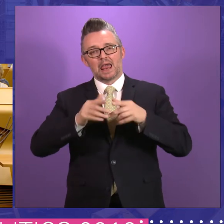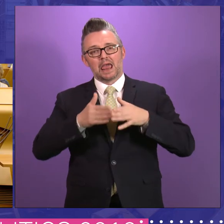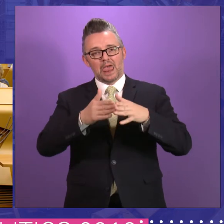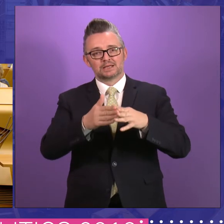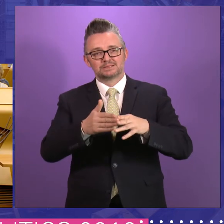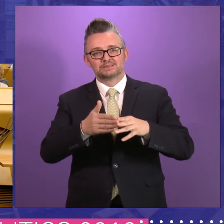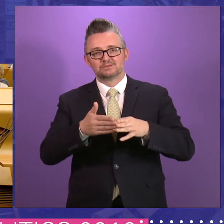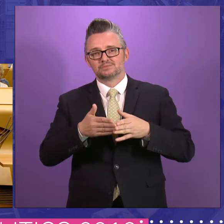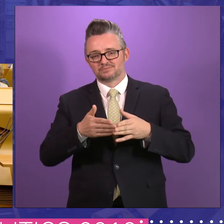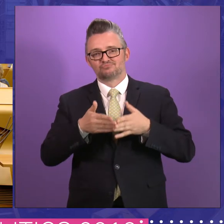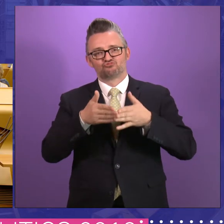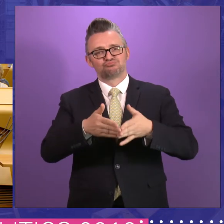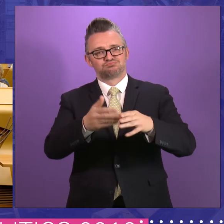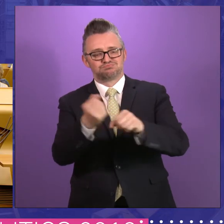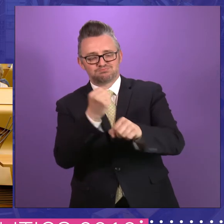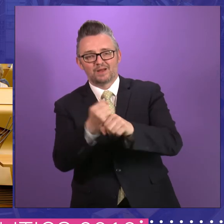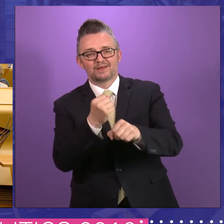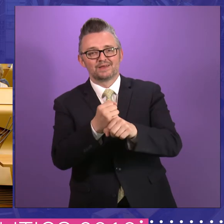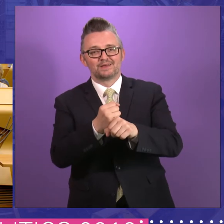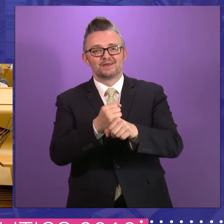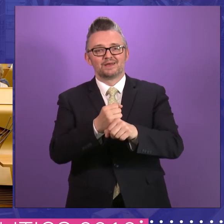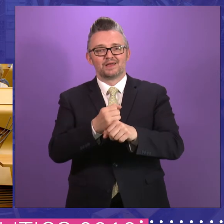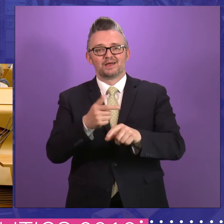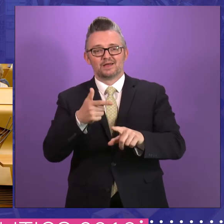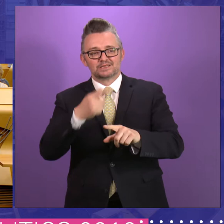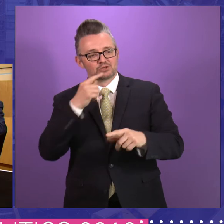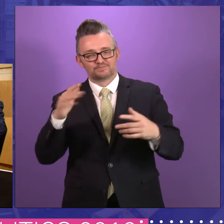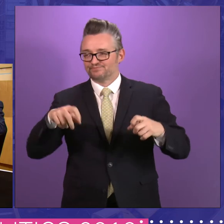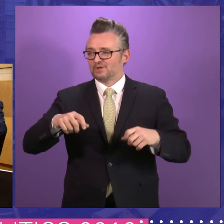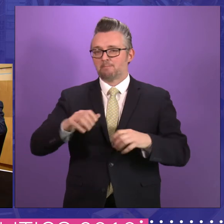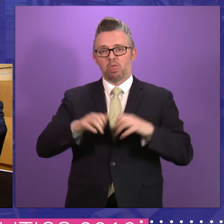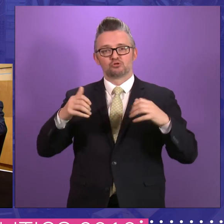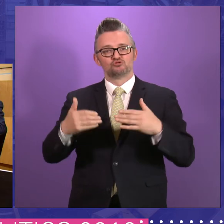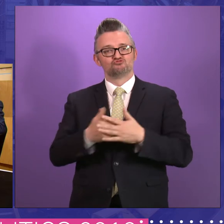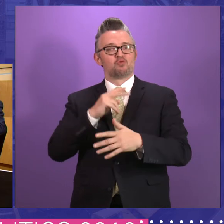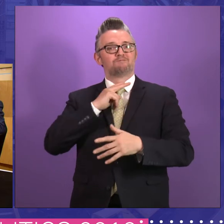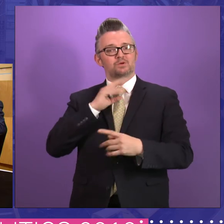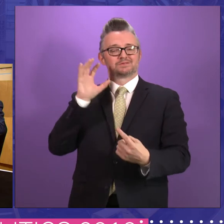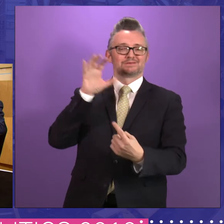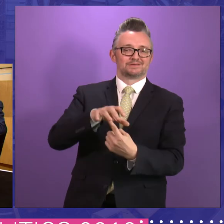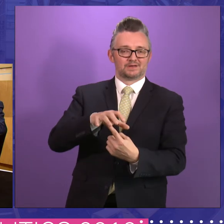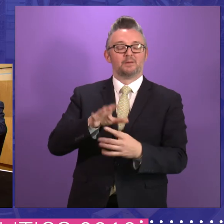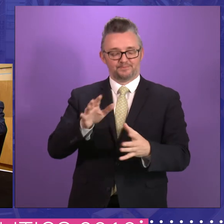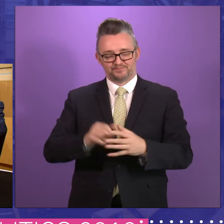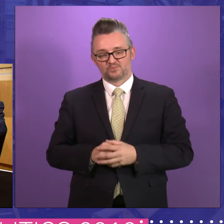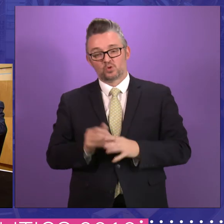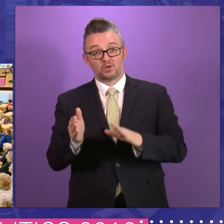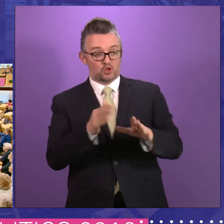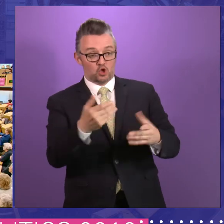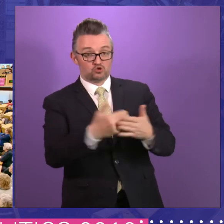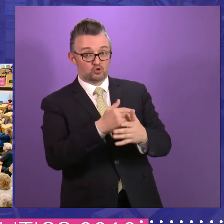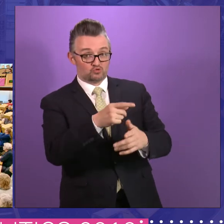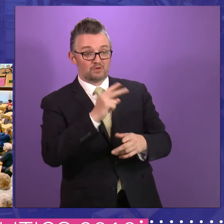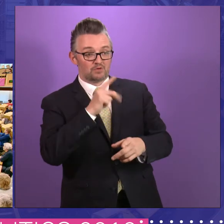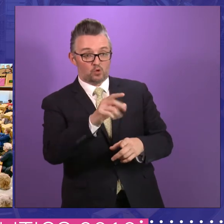welders. Well, a new voice in the land. That's exactly it. Now, I'm going to skip generations, if you don't mind me saying so, to a young woman just over here. Yes.